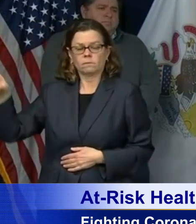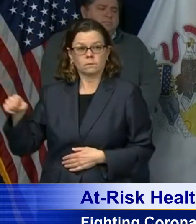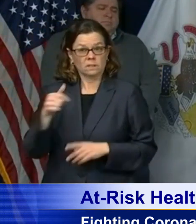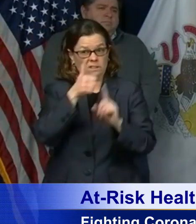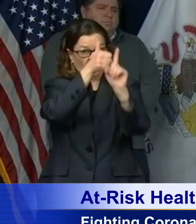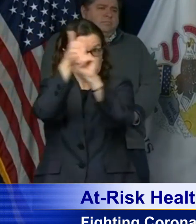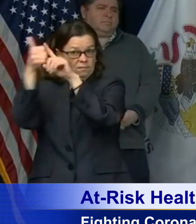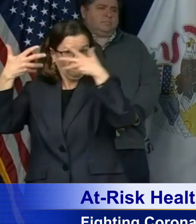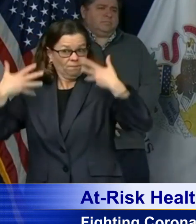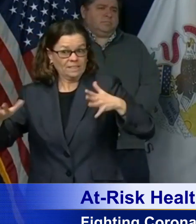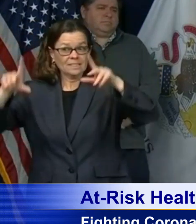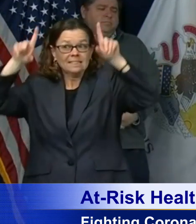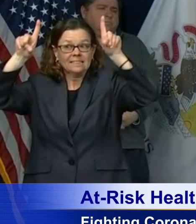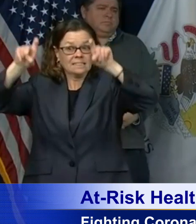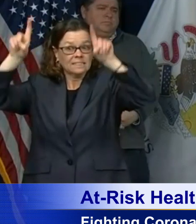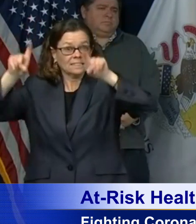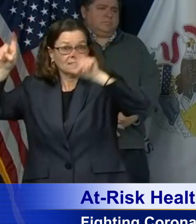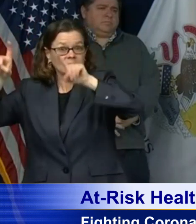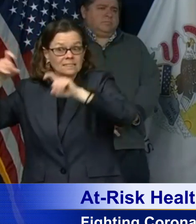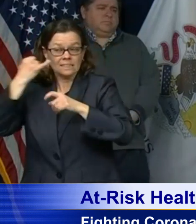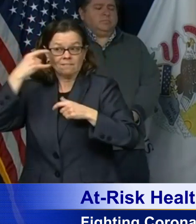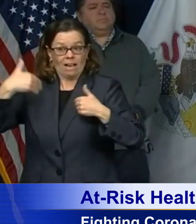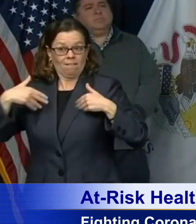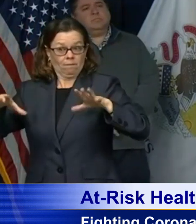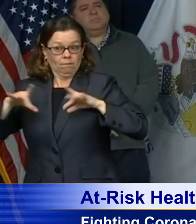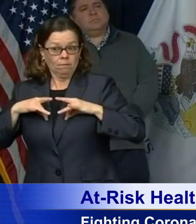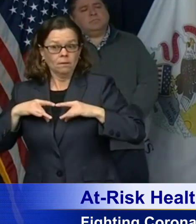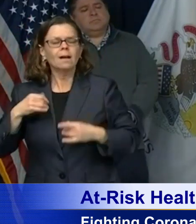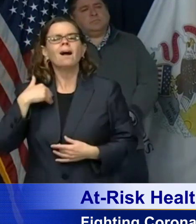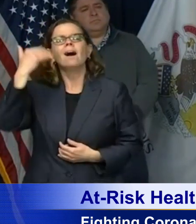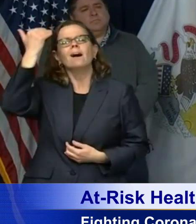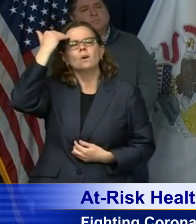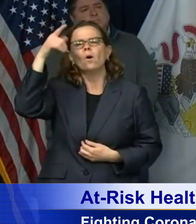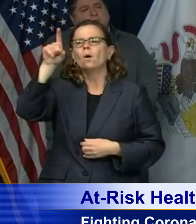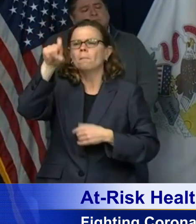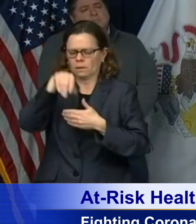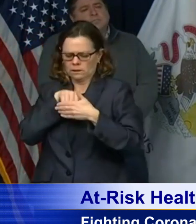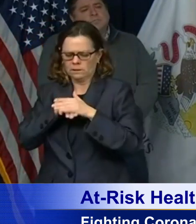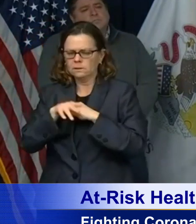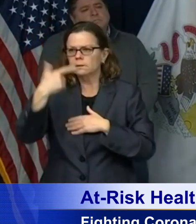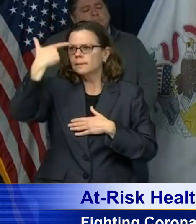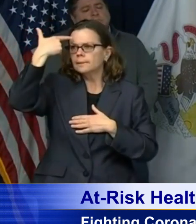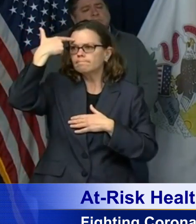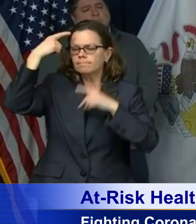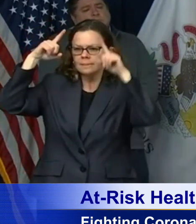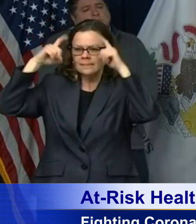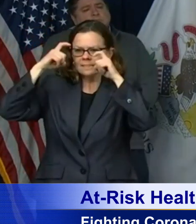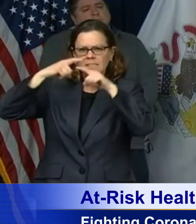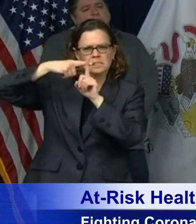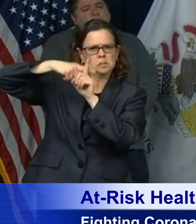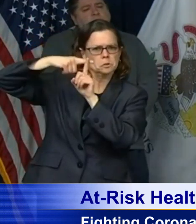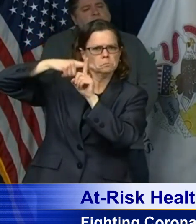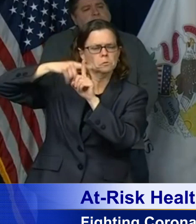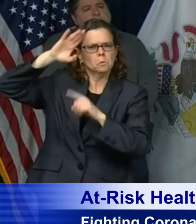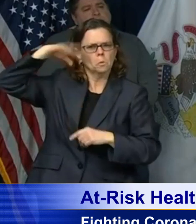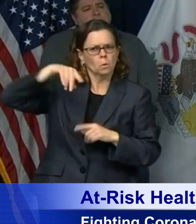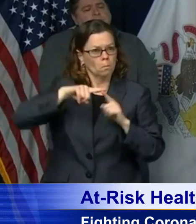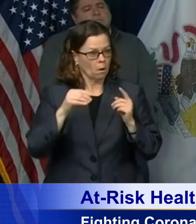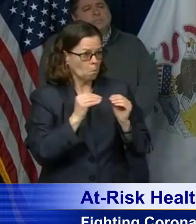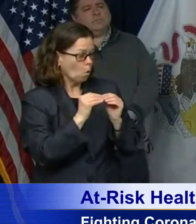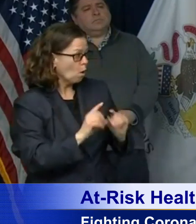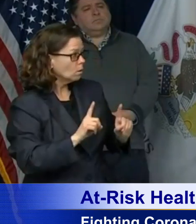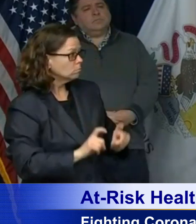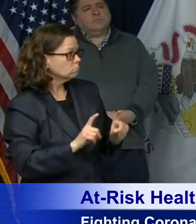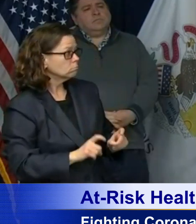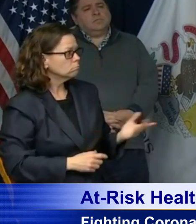where are we at with having nurses tested? So there's not a policy at the state level. Each